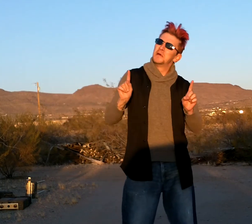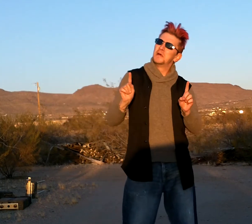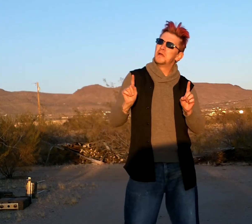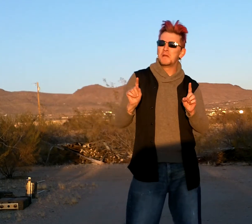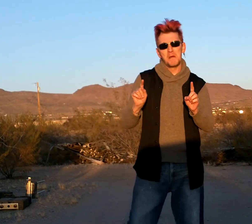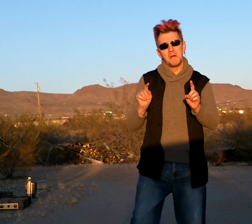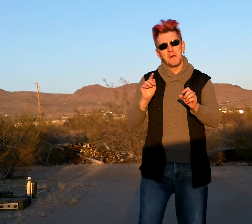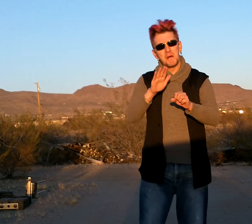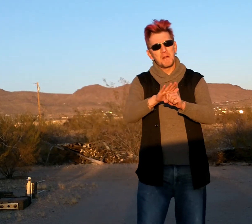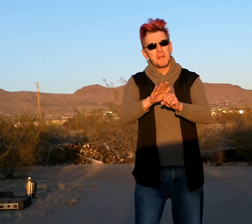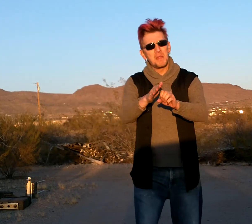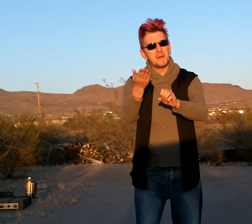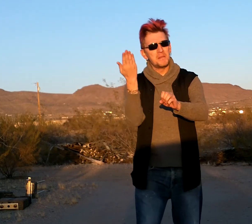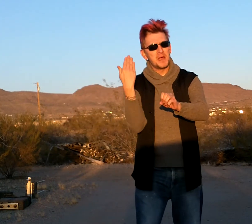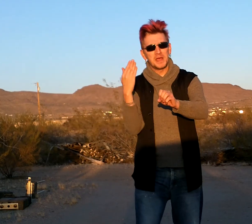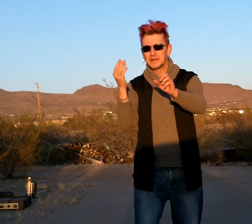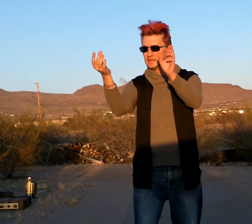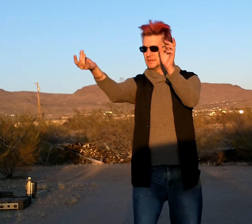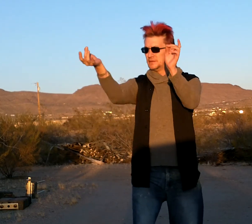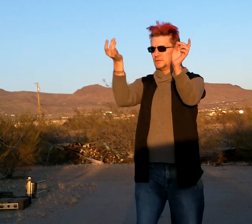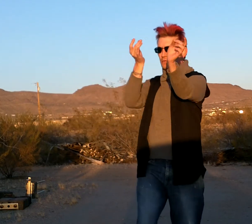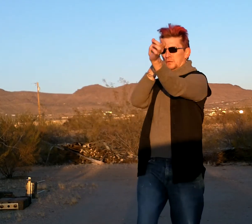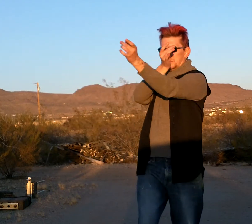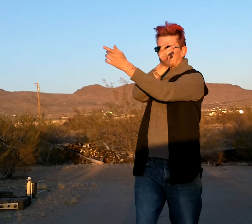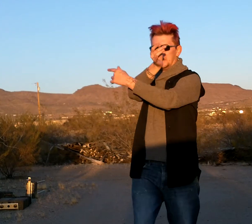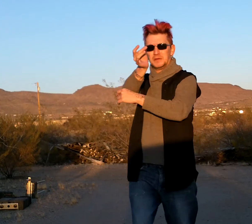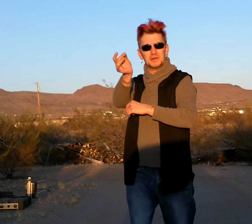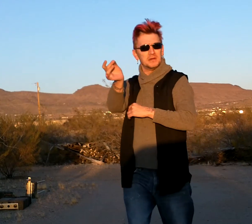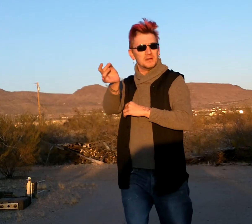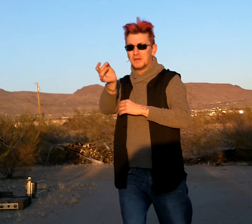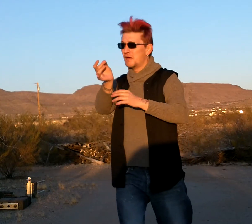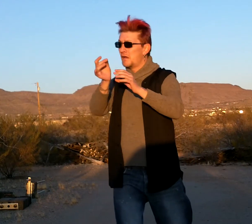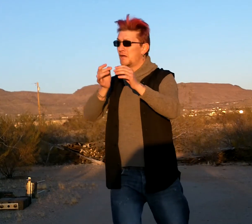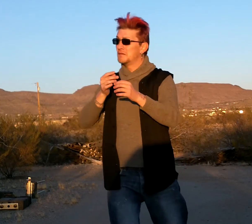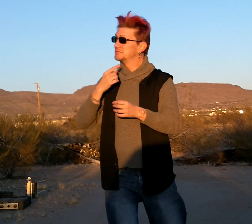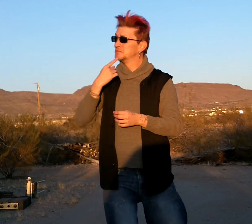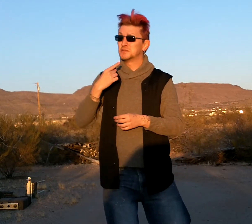side, it didn't say nothing.